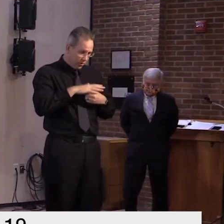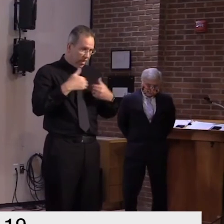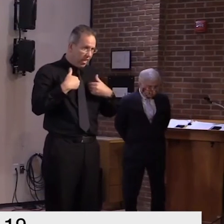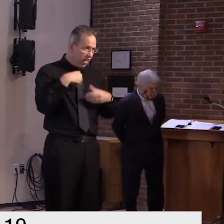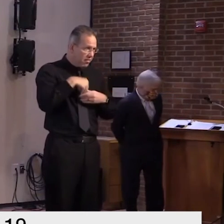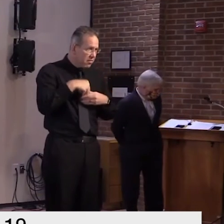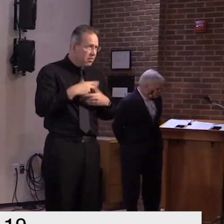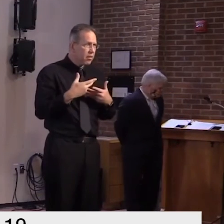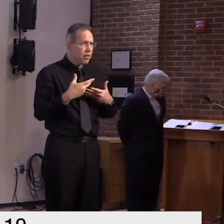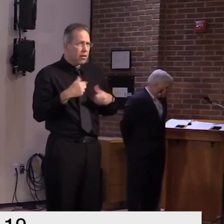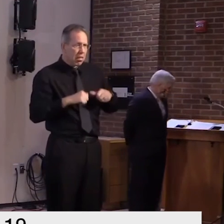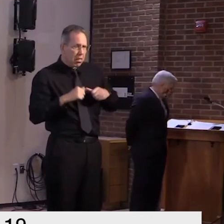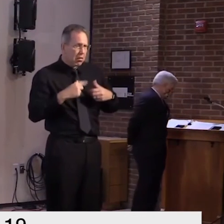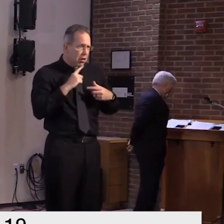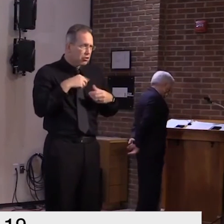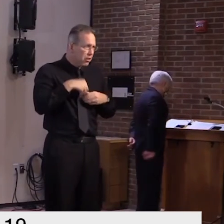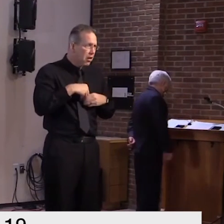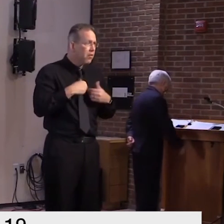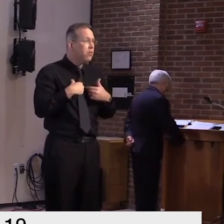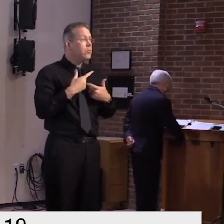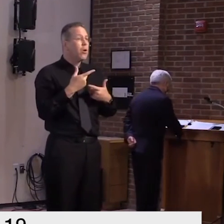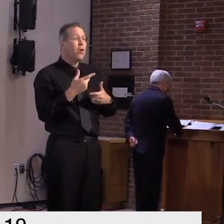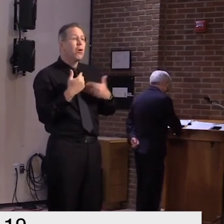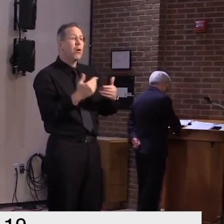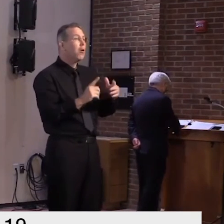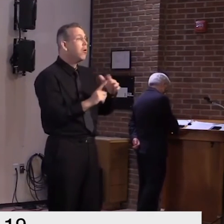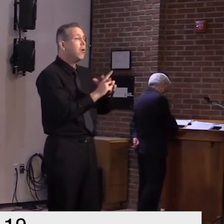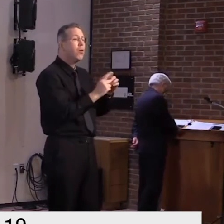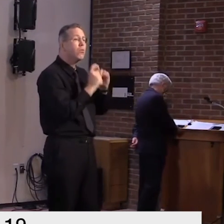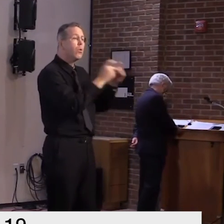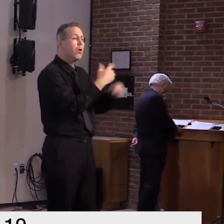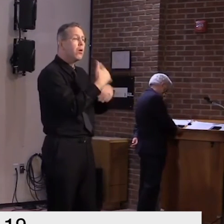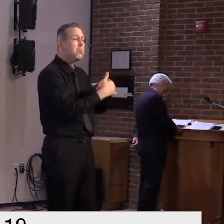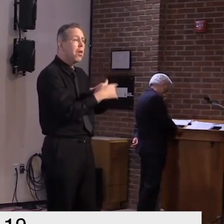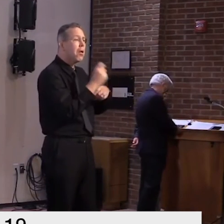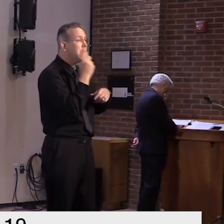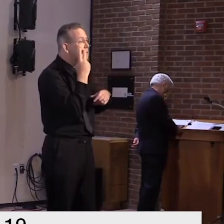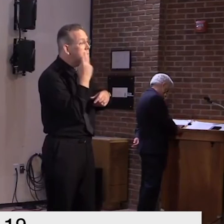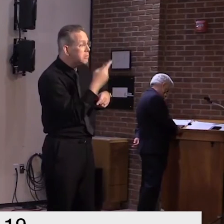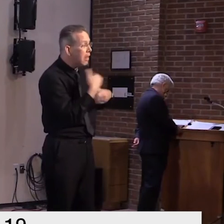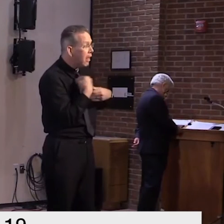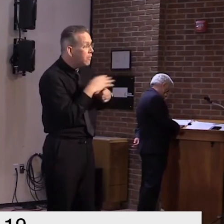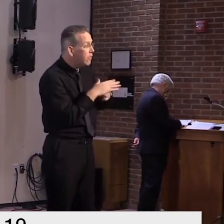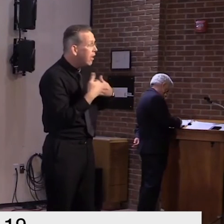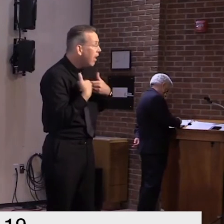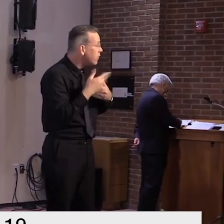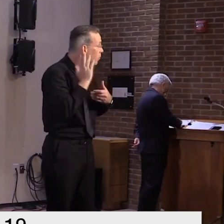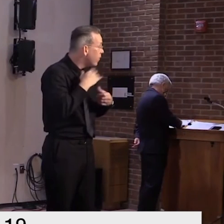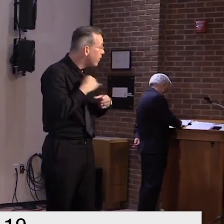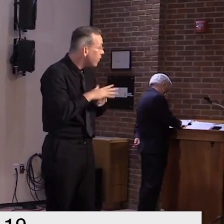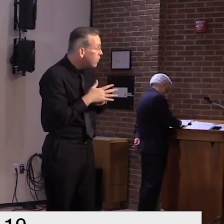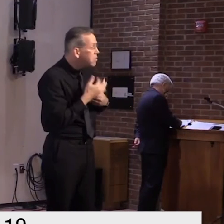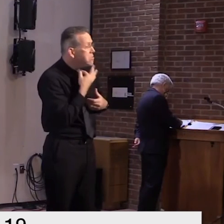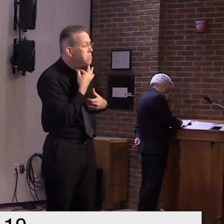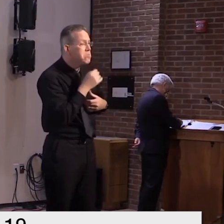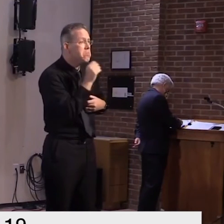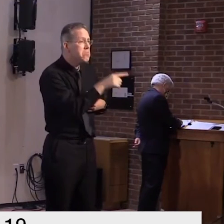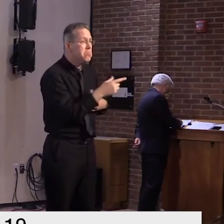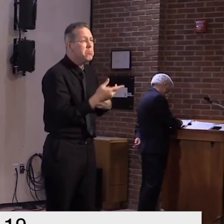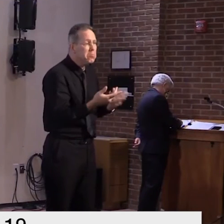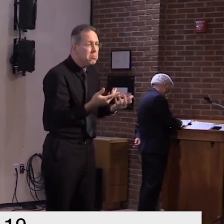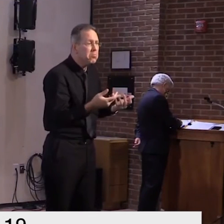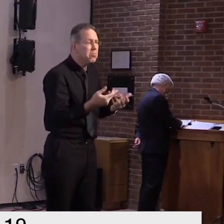part of a study that would help determine if seriously ill covid patients could benefit from plasma infusions